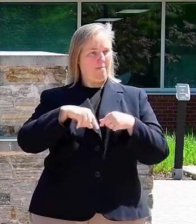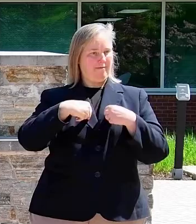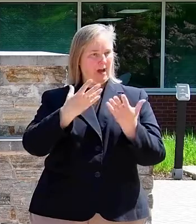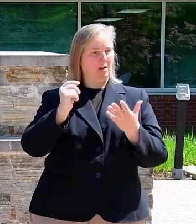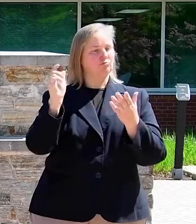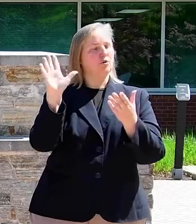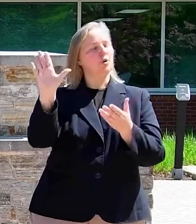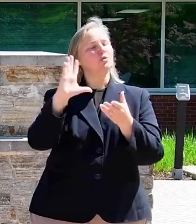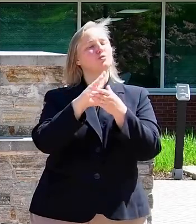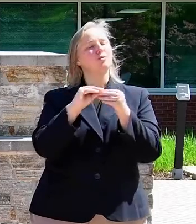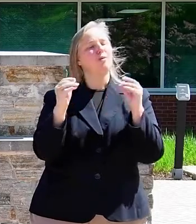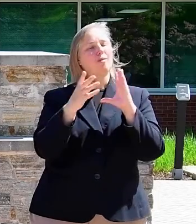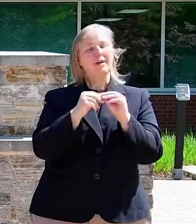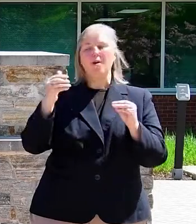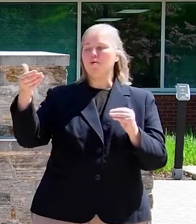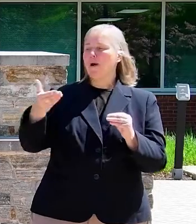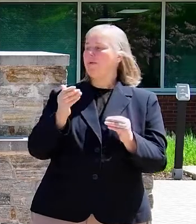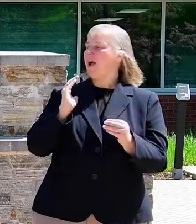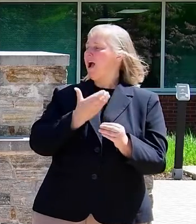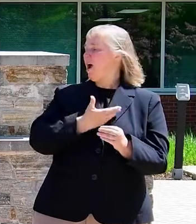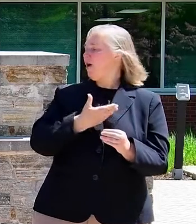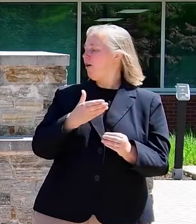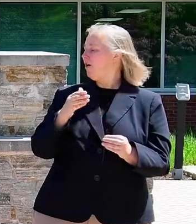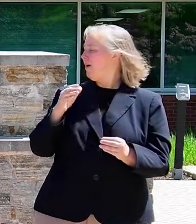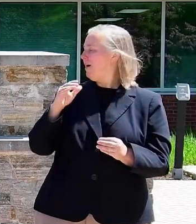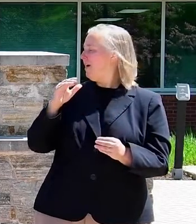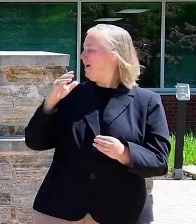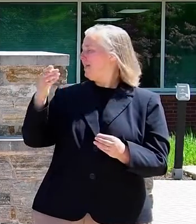her story. Let's welcome our guest, Iris.